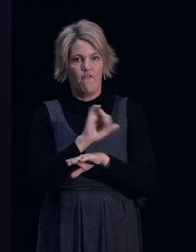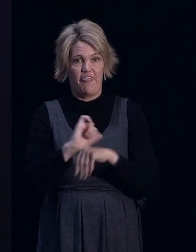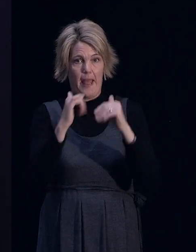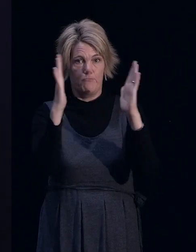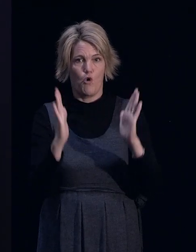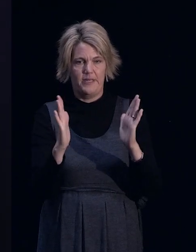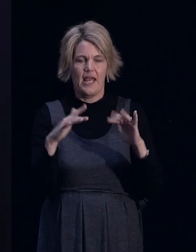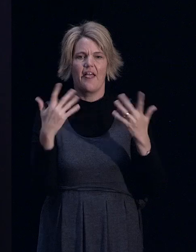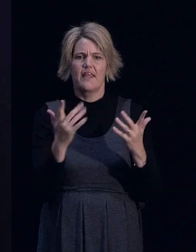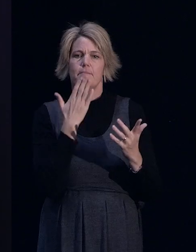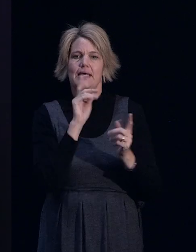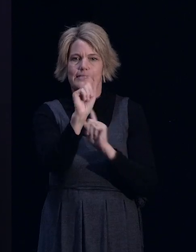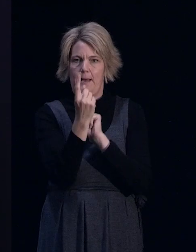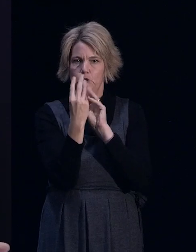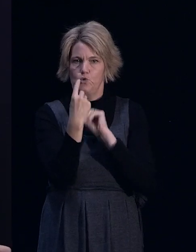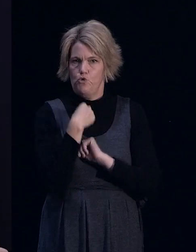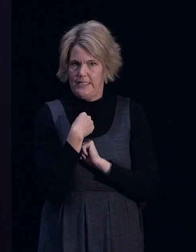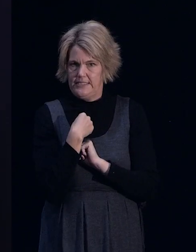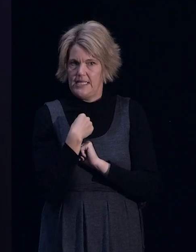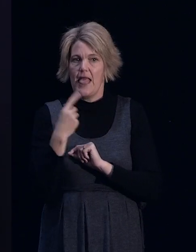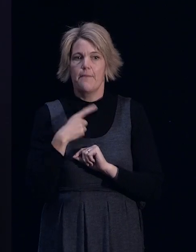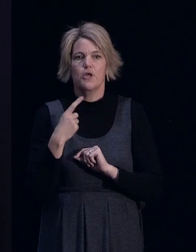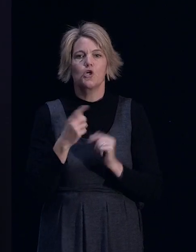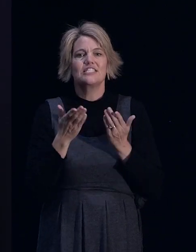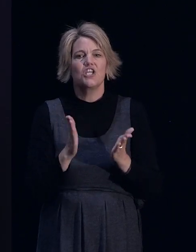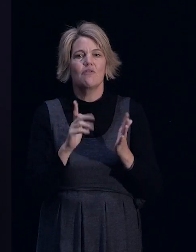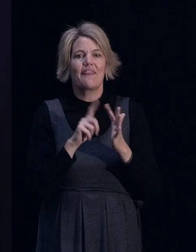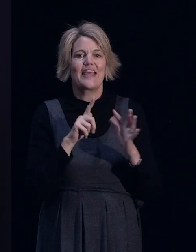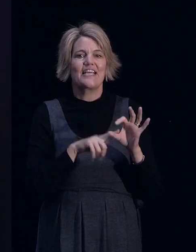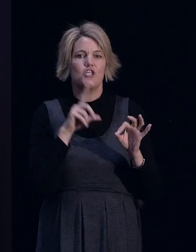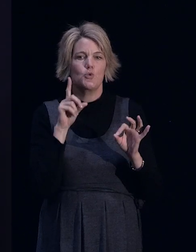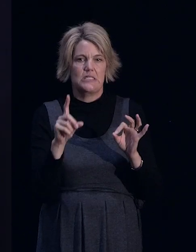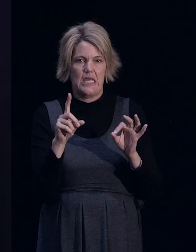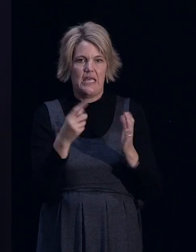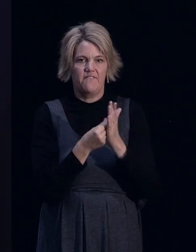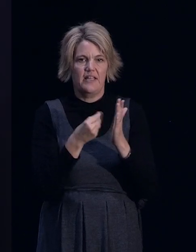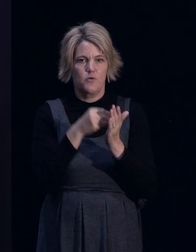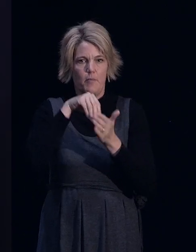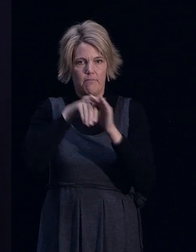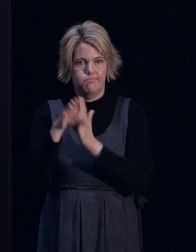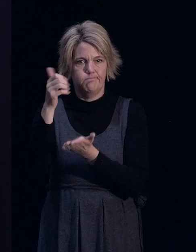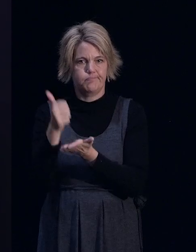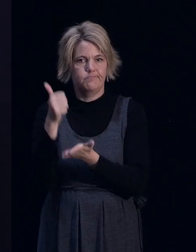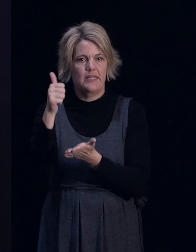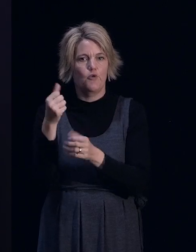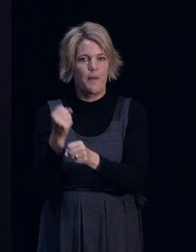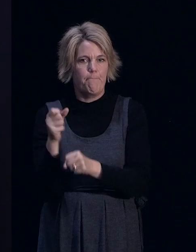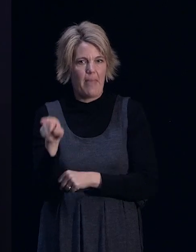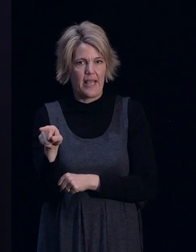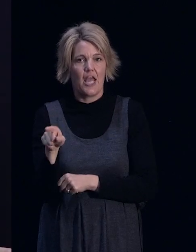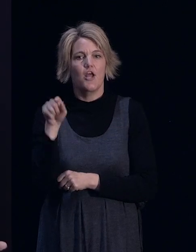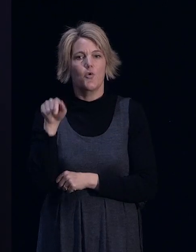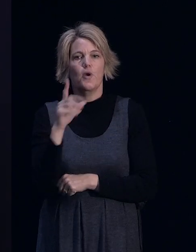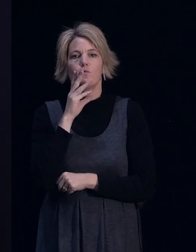come and have a chat with us. Because generally, the EQC funds will be receipted in to the banks. And we will use those